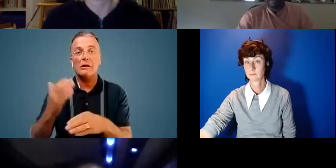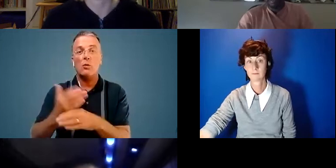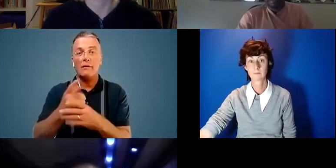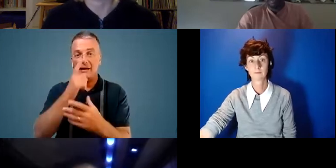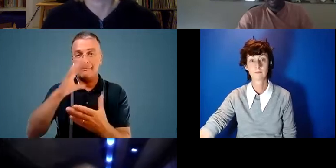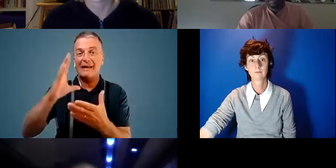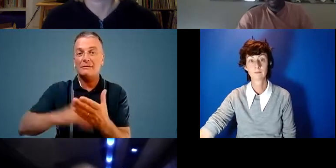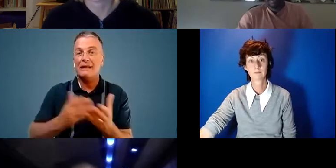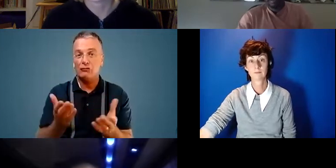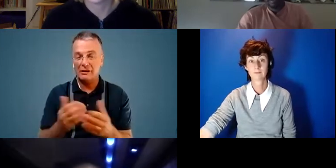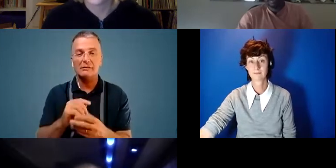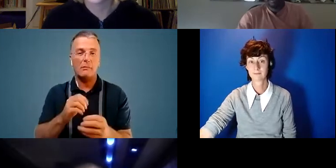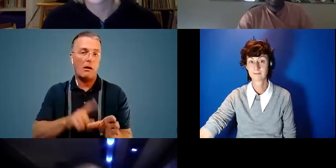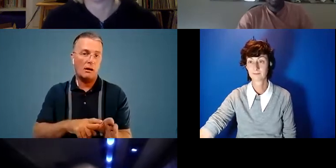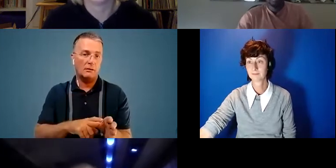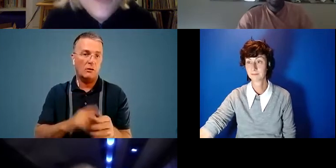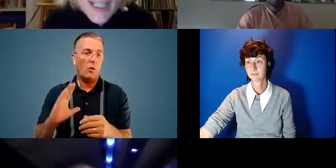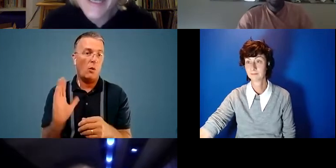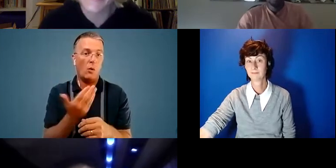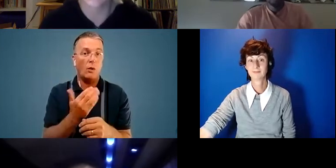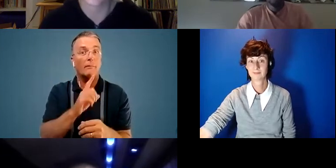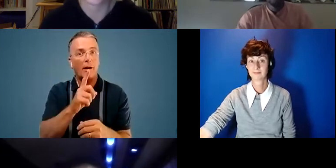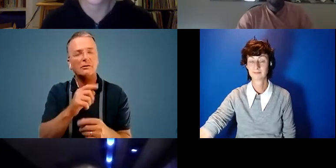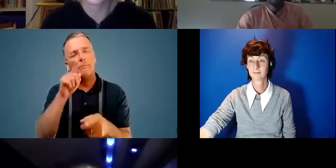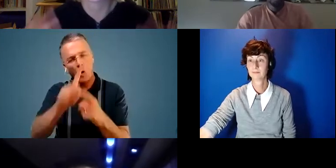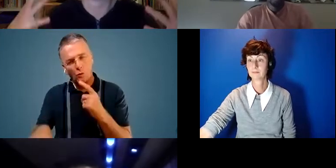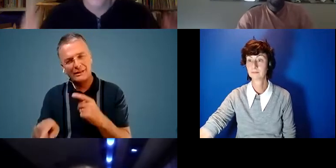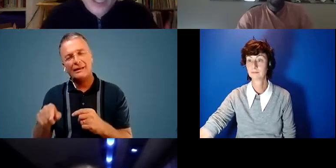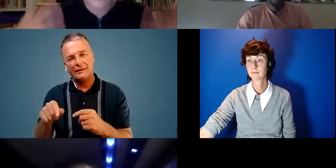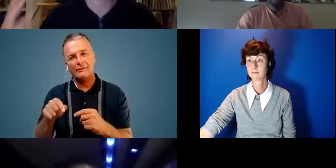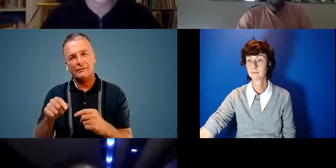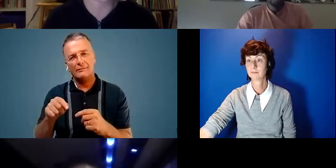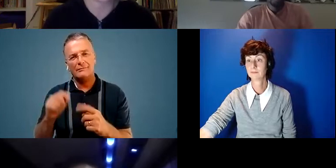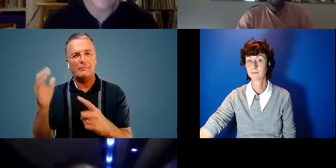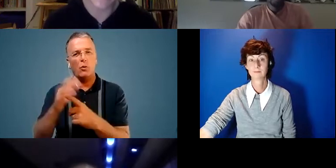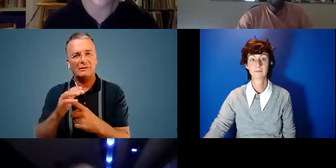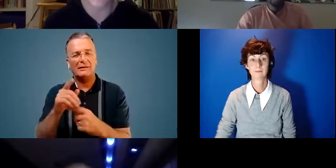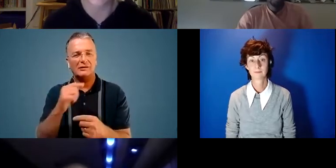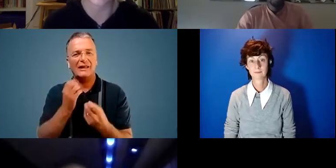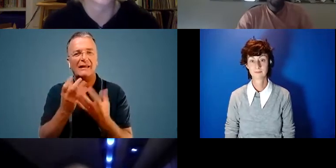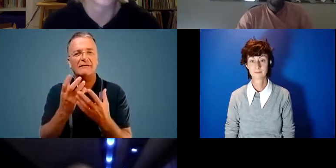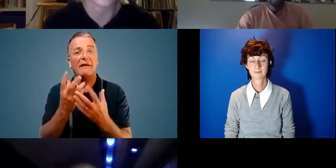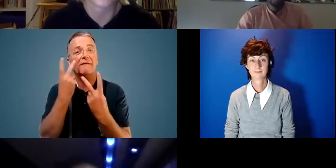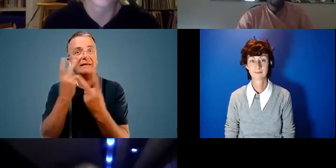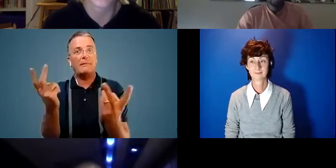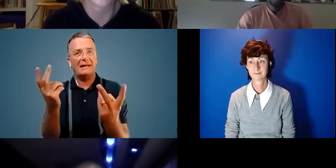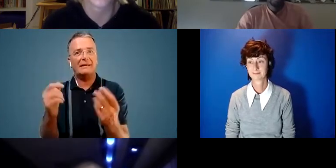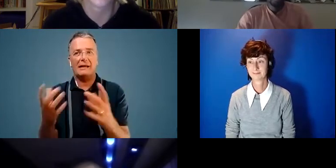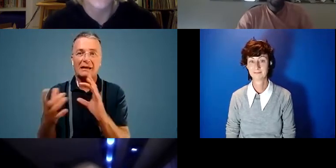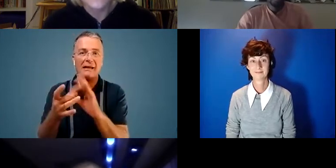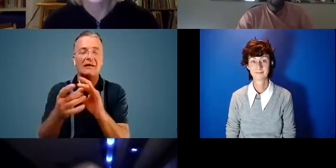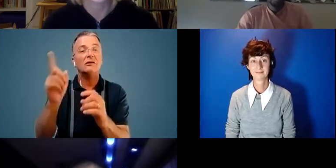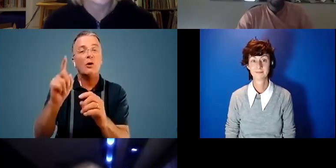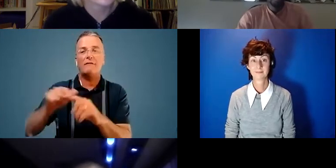by all, but mostly, importantly, she gives visibility to and engages those from marginalized